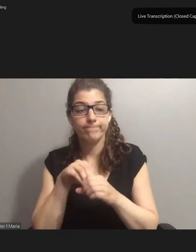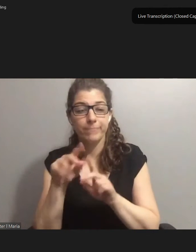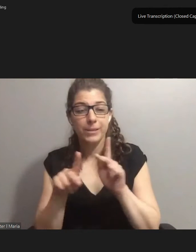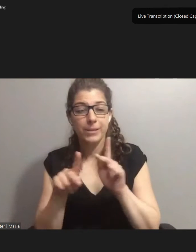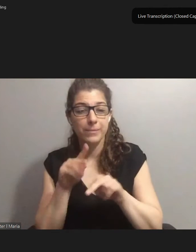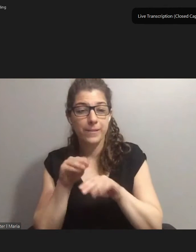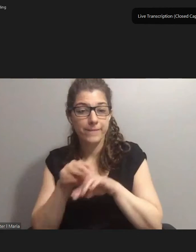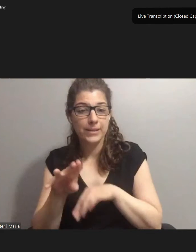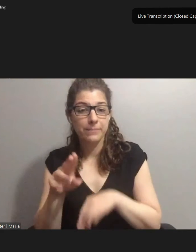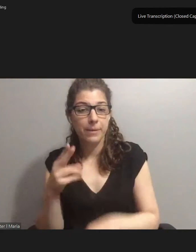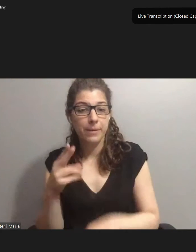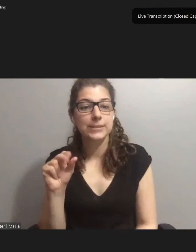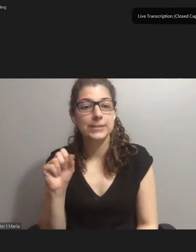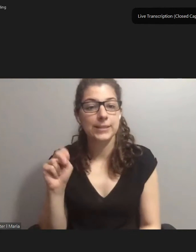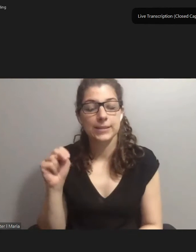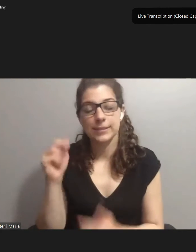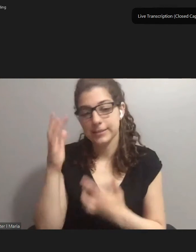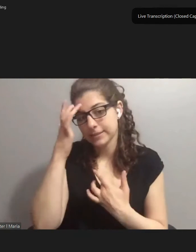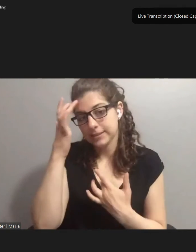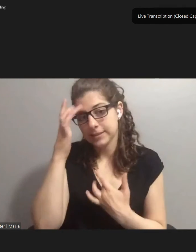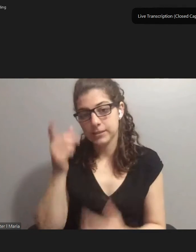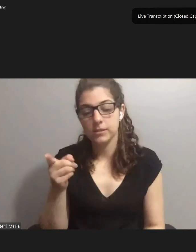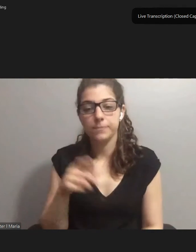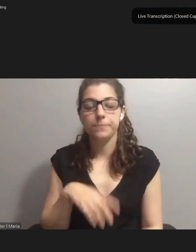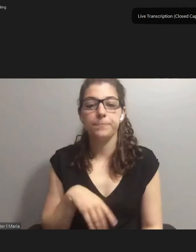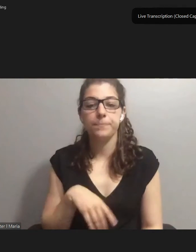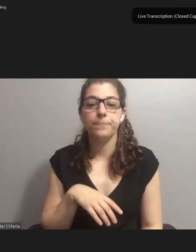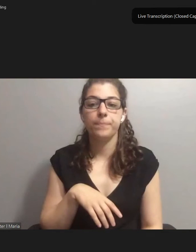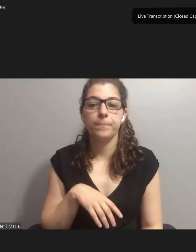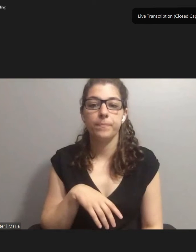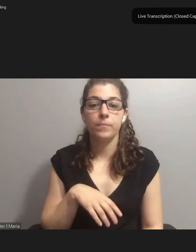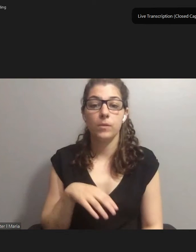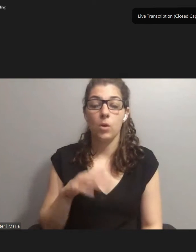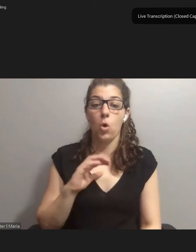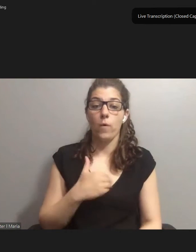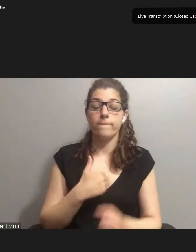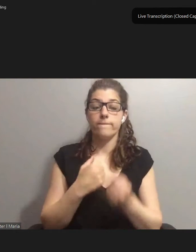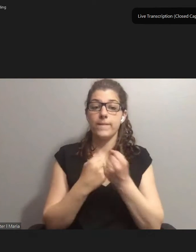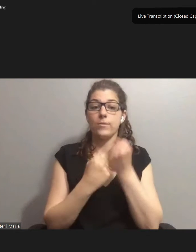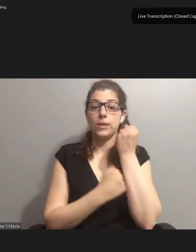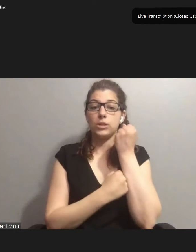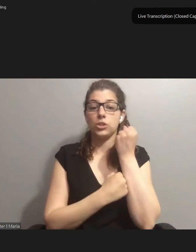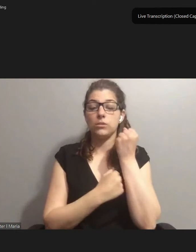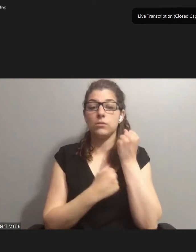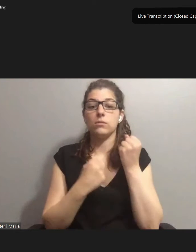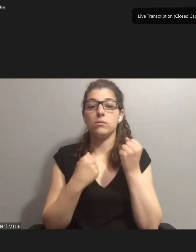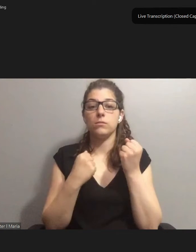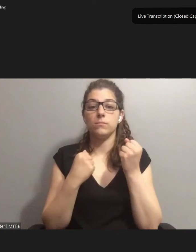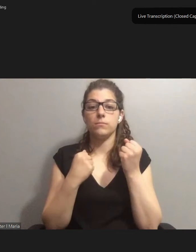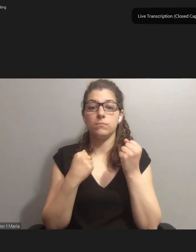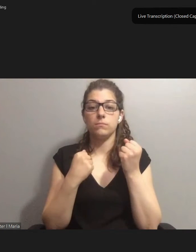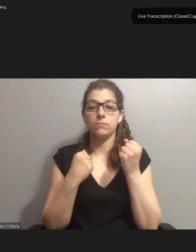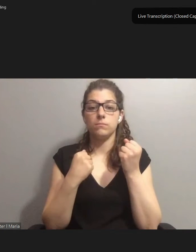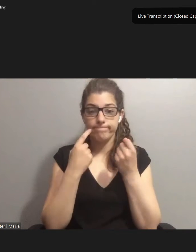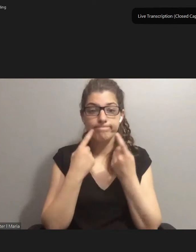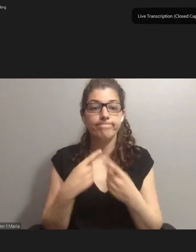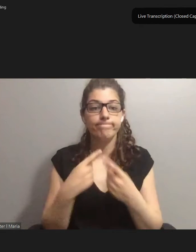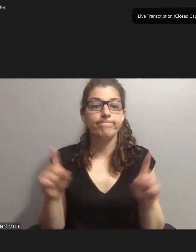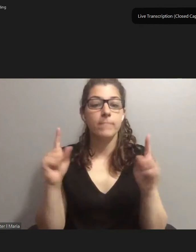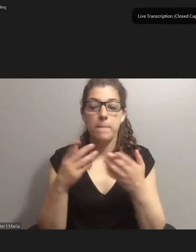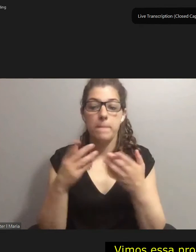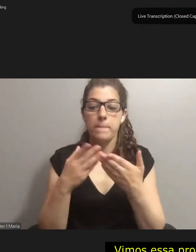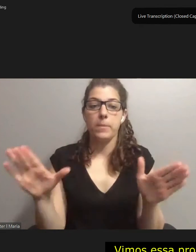by Hansen's disease. Sasakawa Health Foundation launched a public notice for emergency